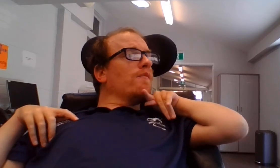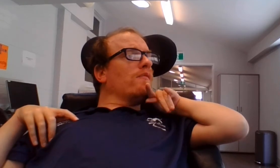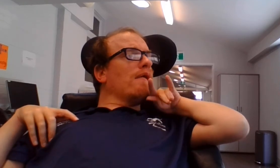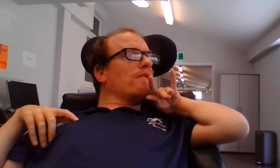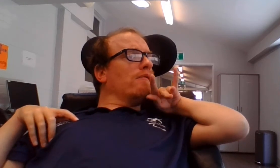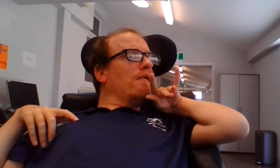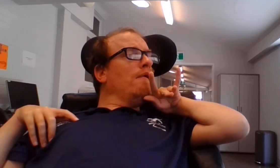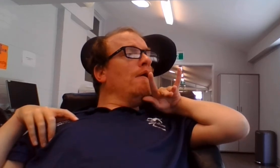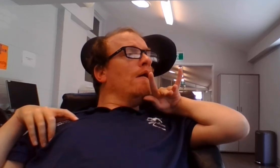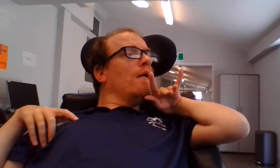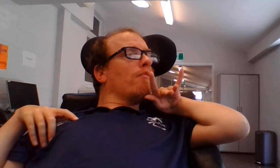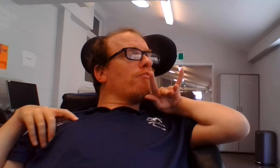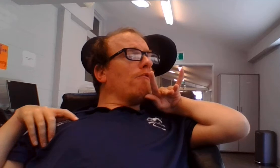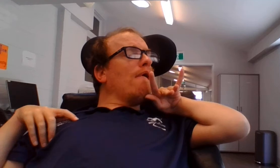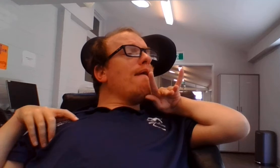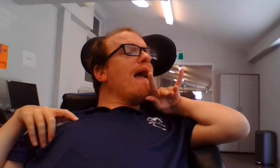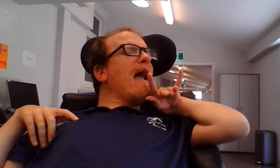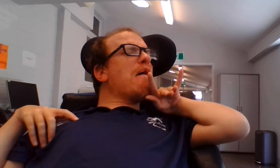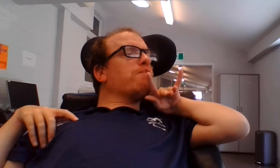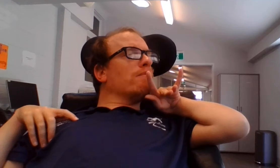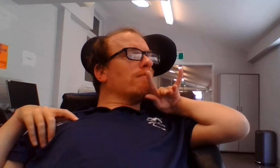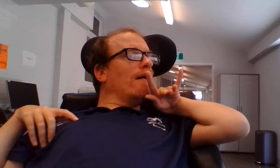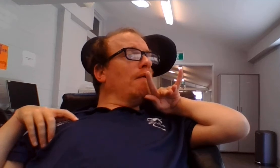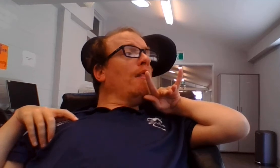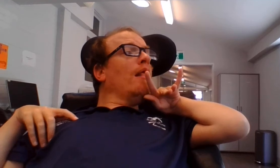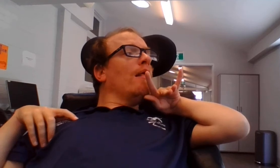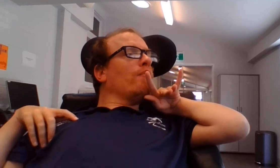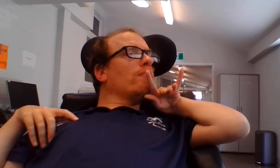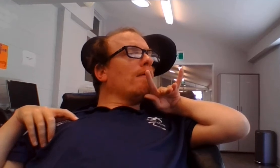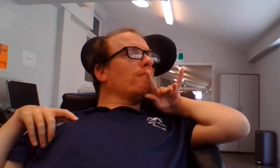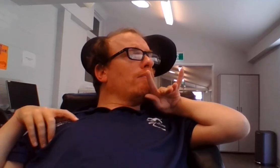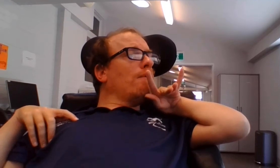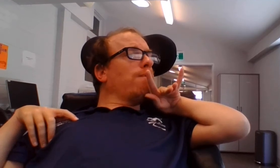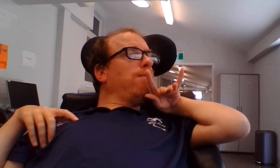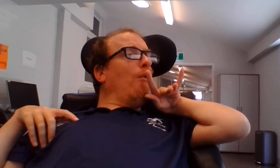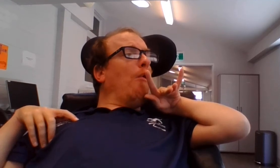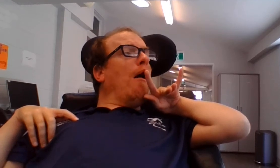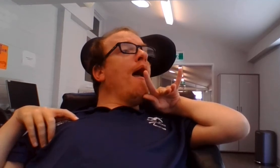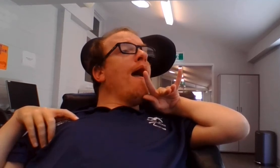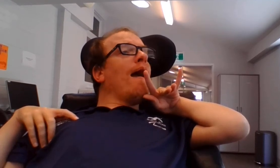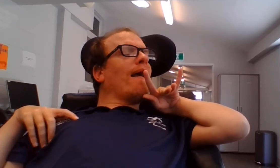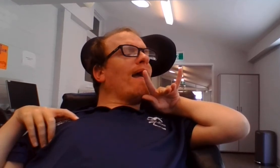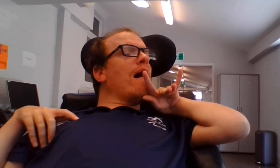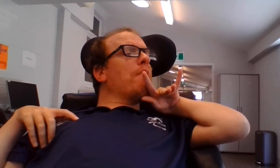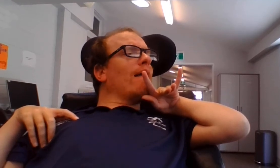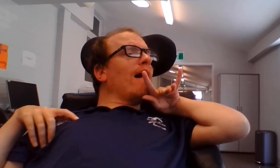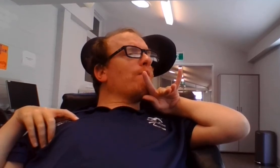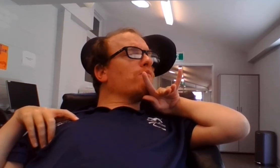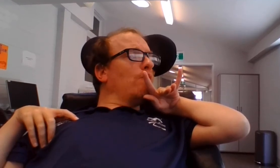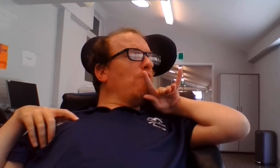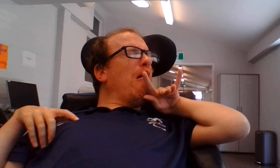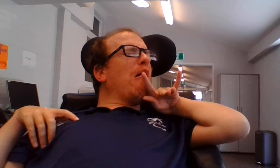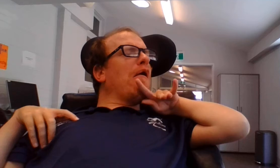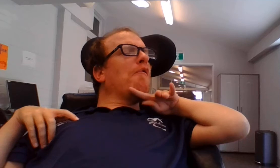63, episode 64, coming up tomorrow,